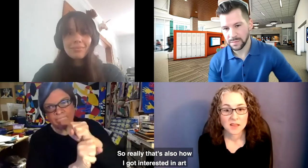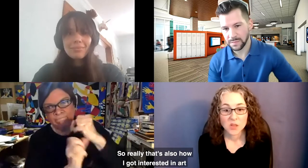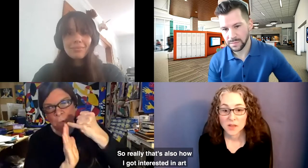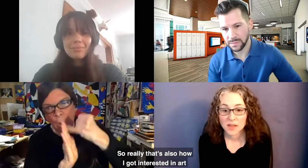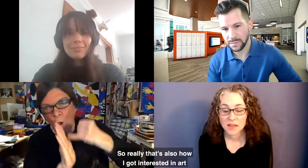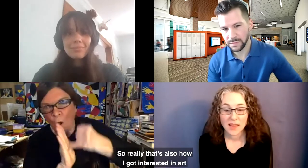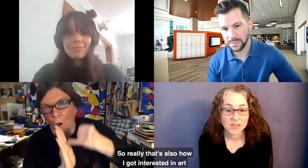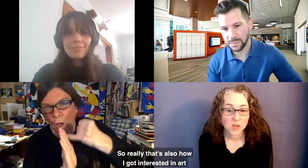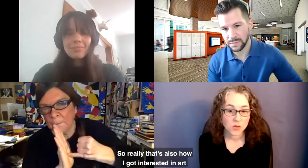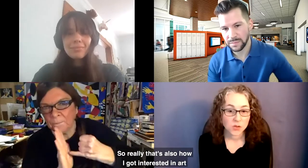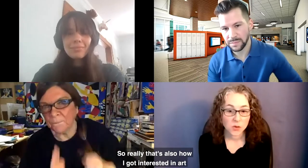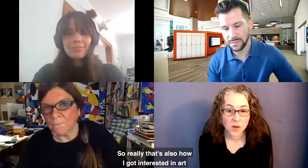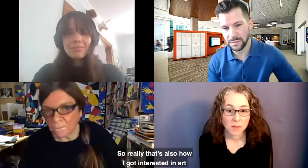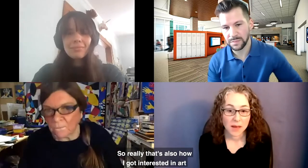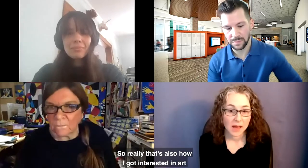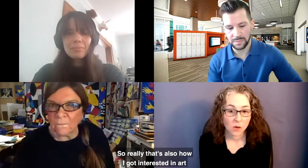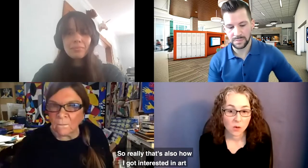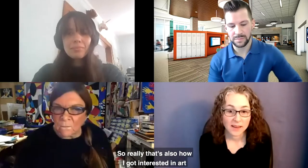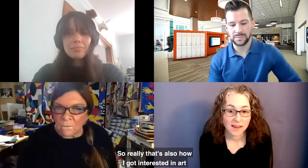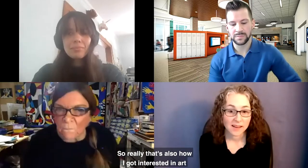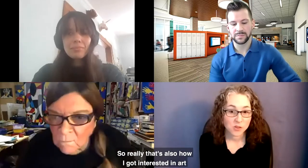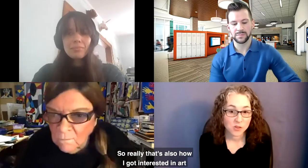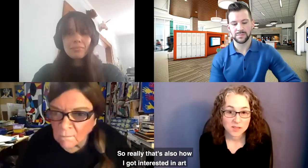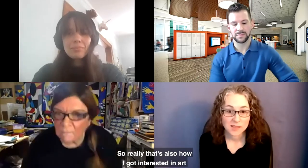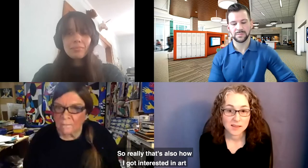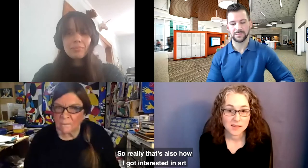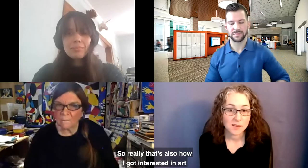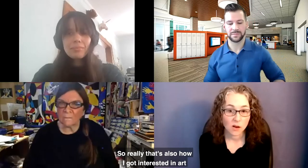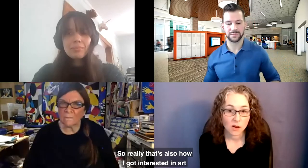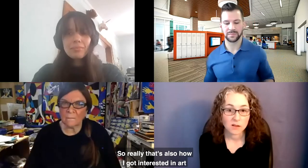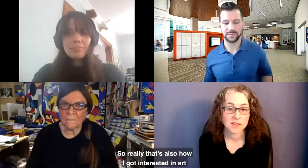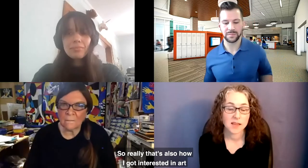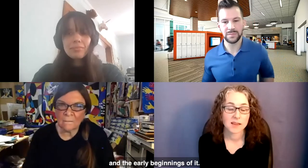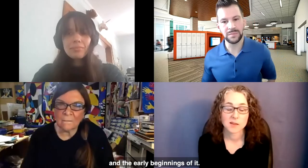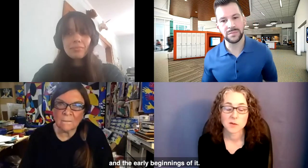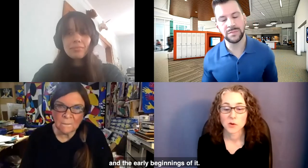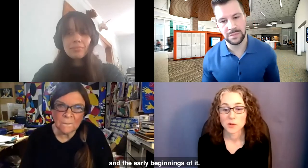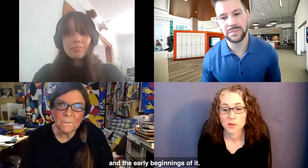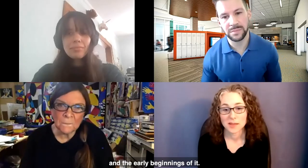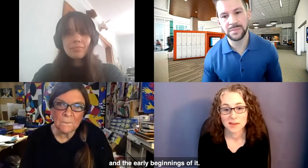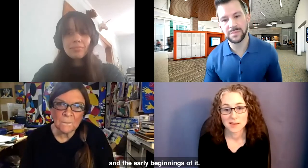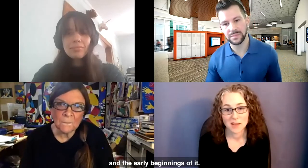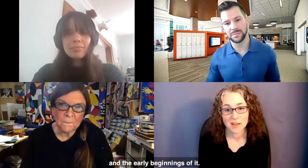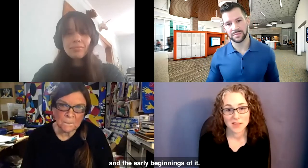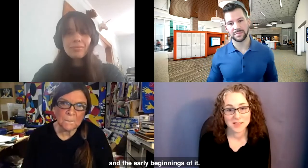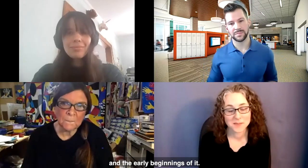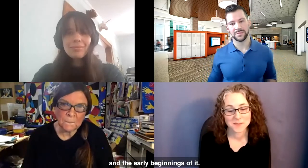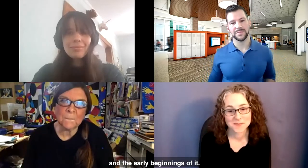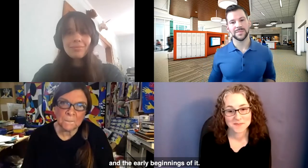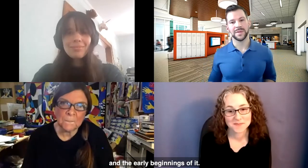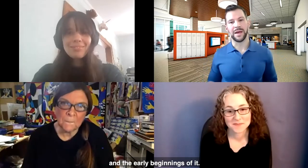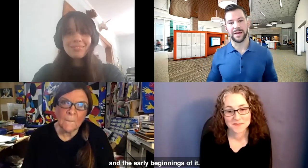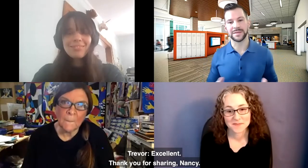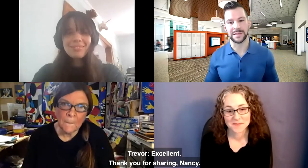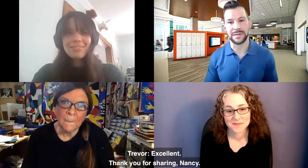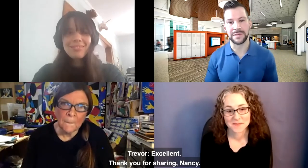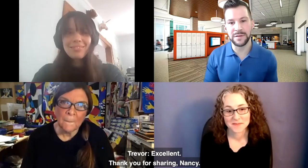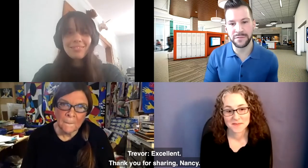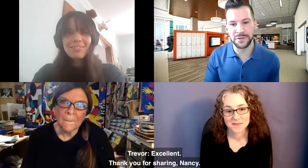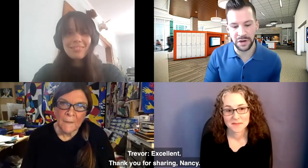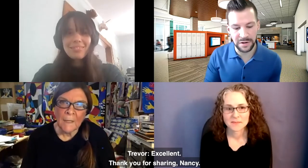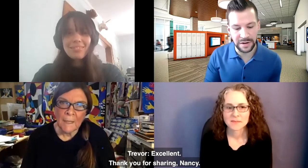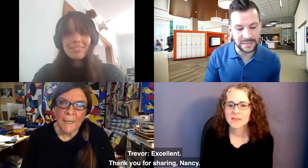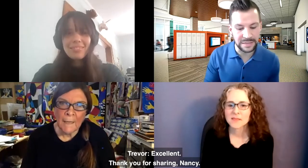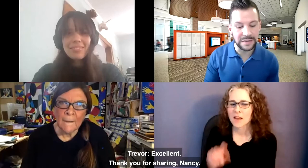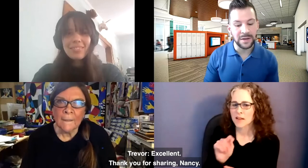So really, that's also how I got interested in art and the early beginnings of it. Trevor speaking. Excellent.